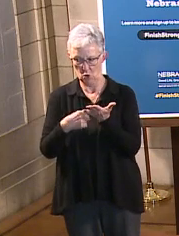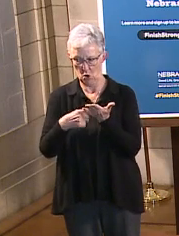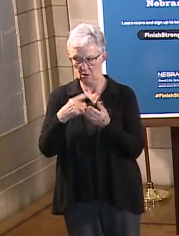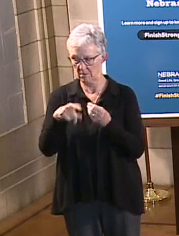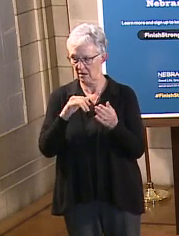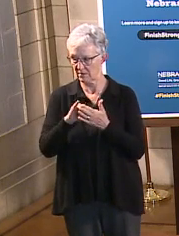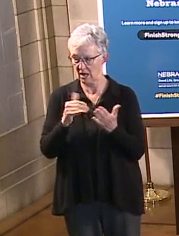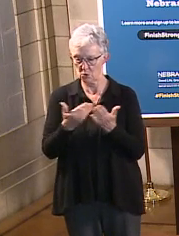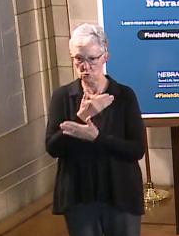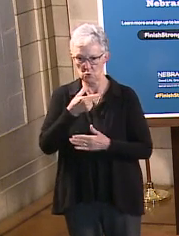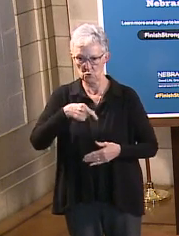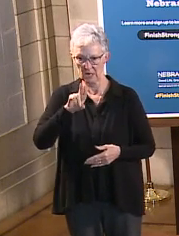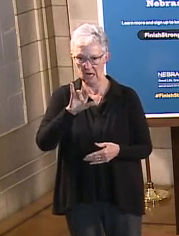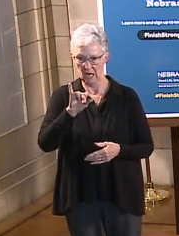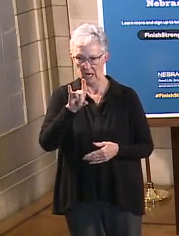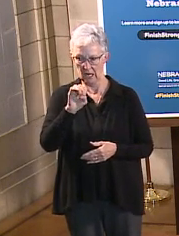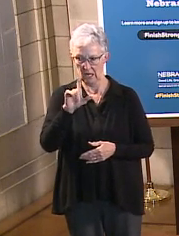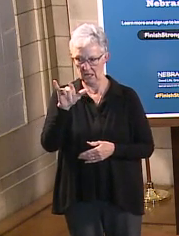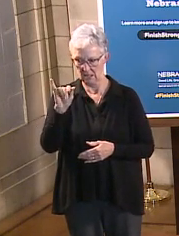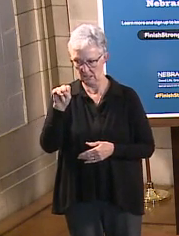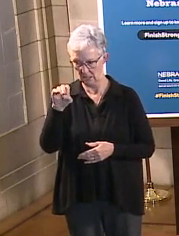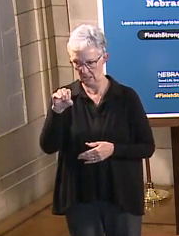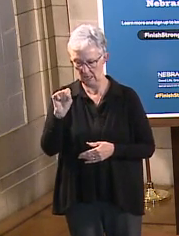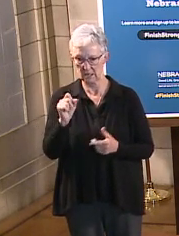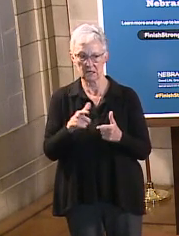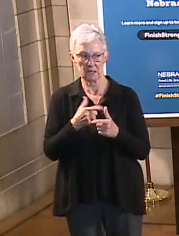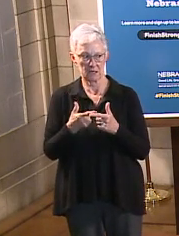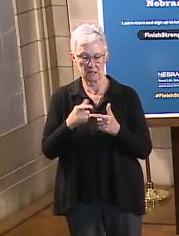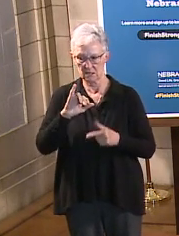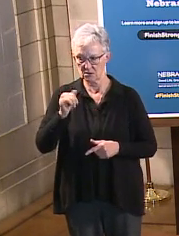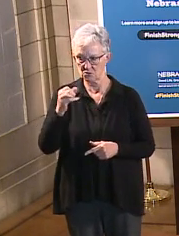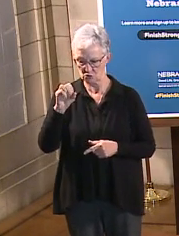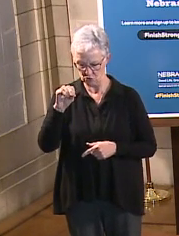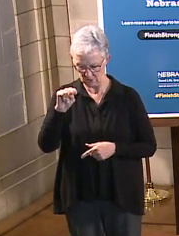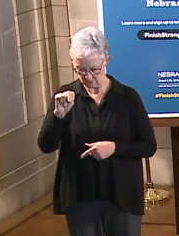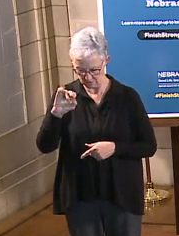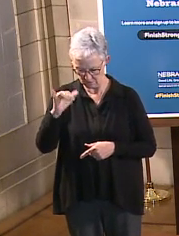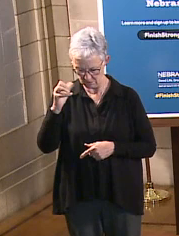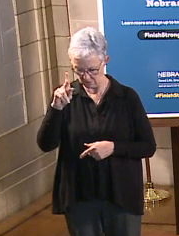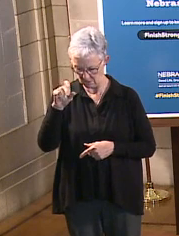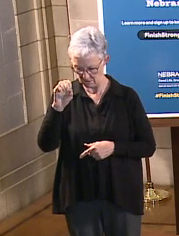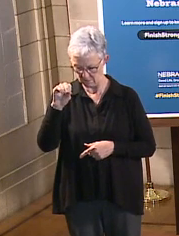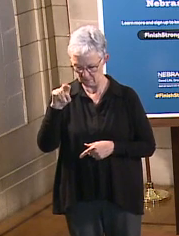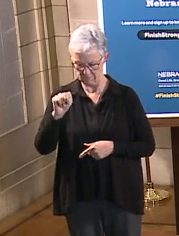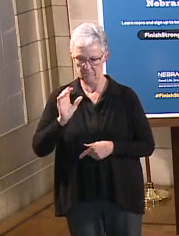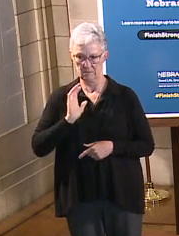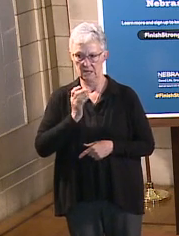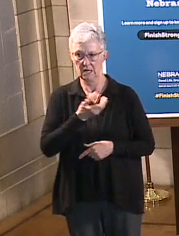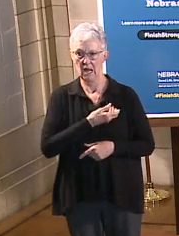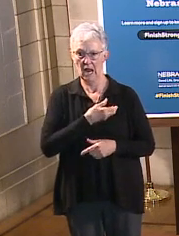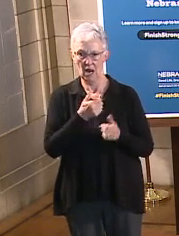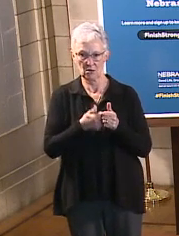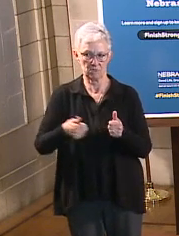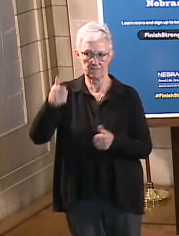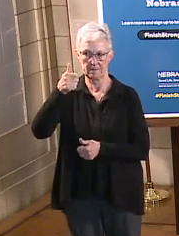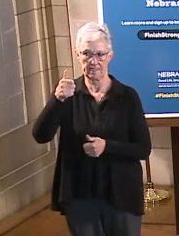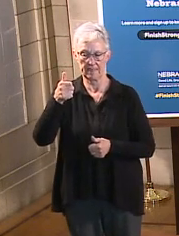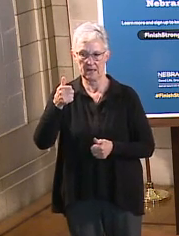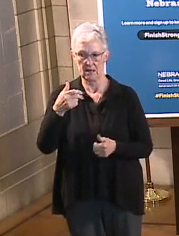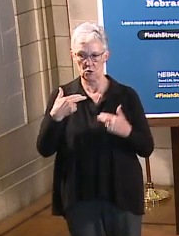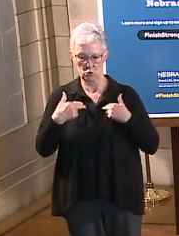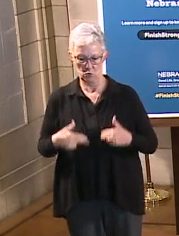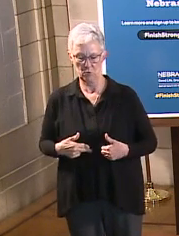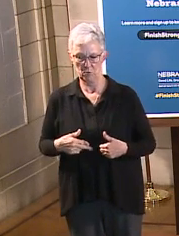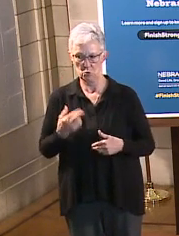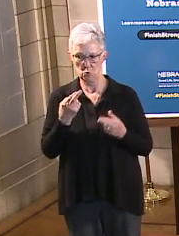she's going to come up and answer some questions about the DHM, and then we'll have Jason Jackson, who is our Chief Human Resources Officer,